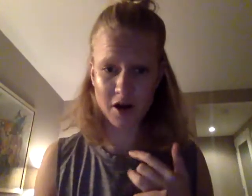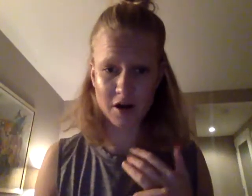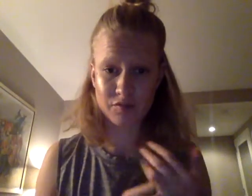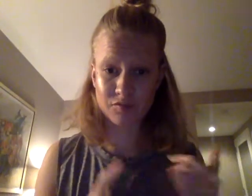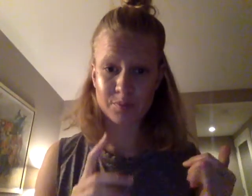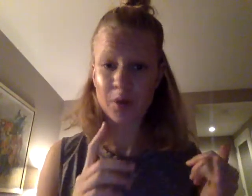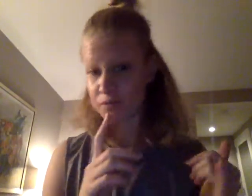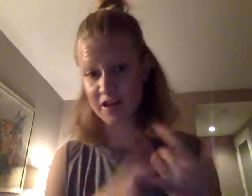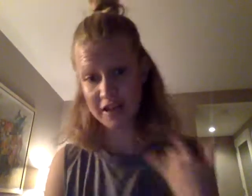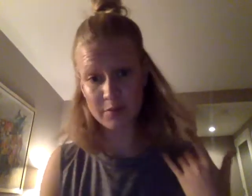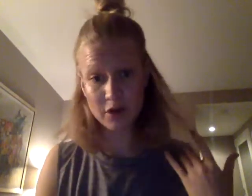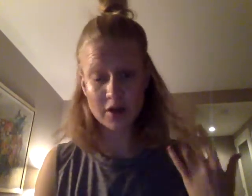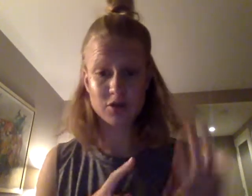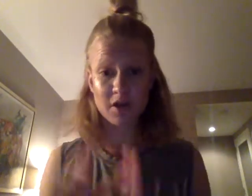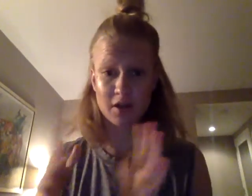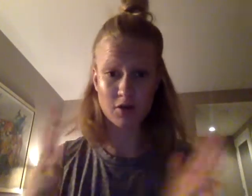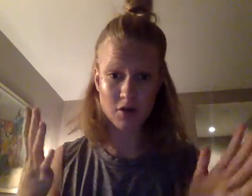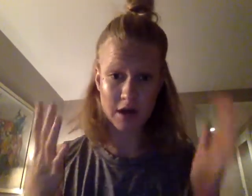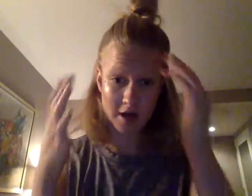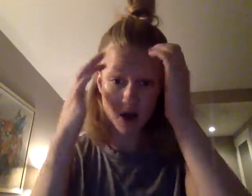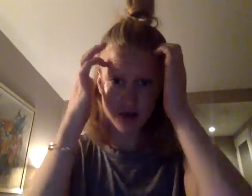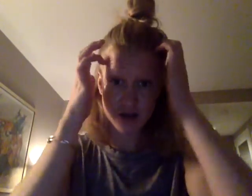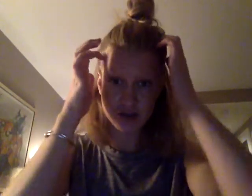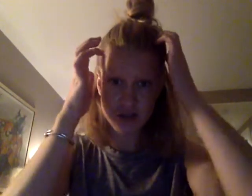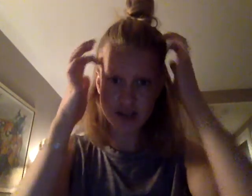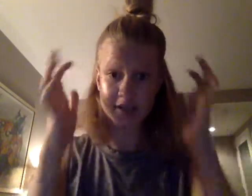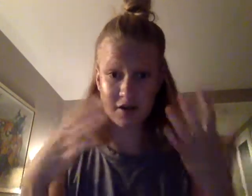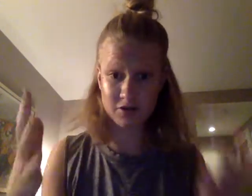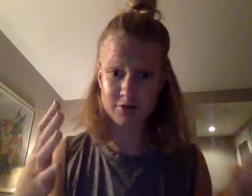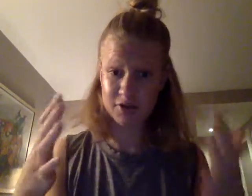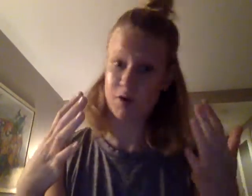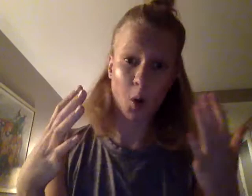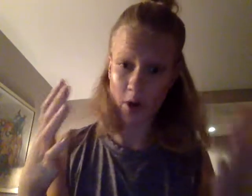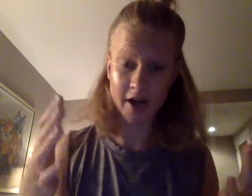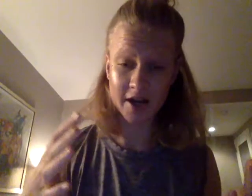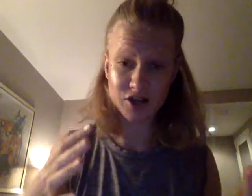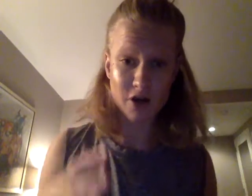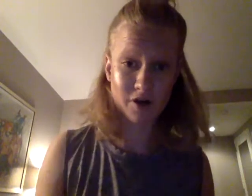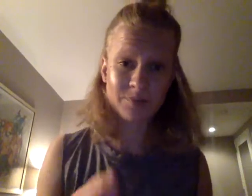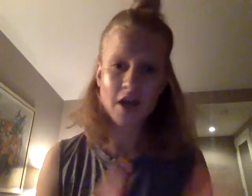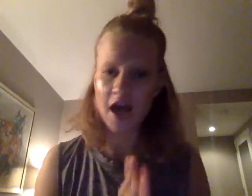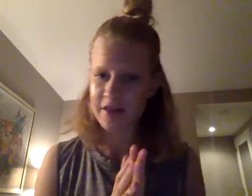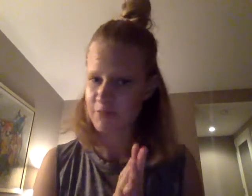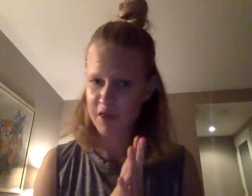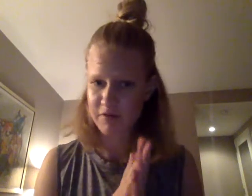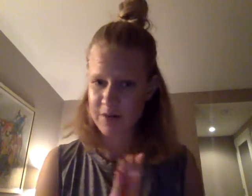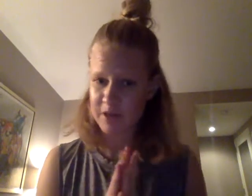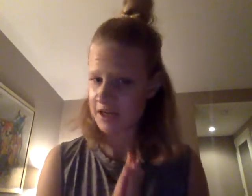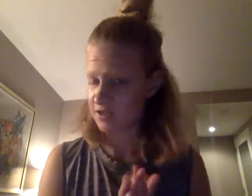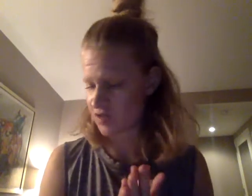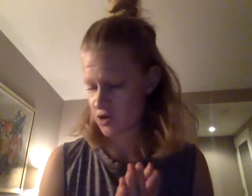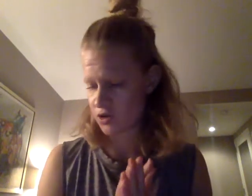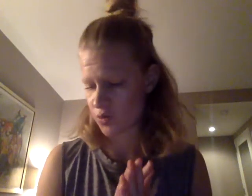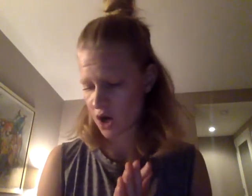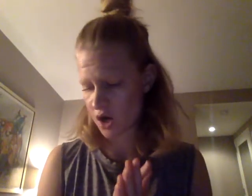both reading the book, doing all the exercises, and also just recording it in general, I think my three biggest fears were,